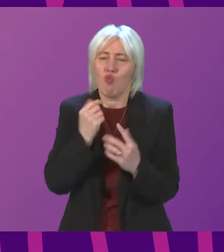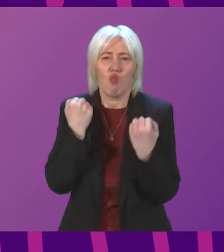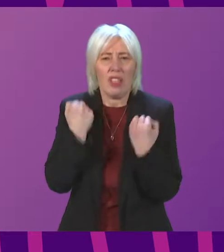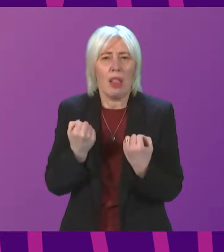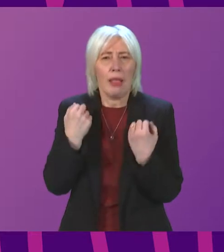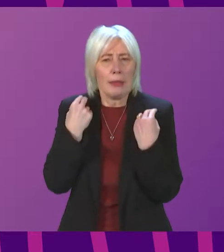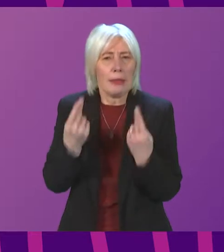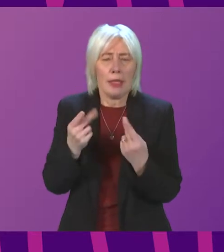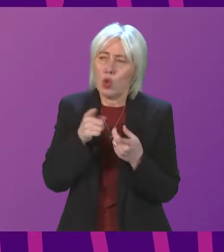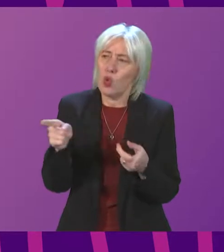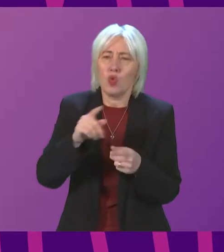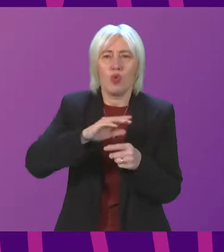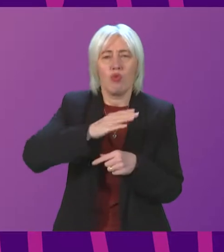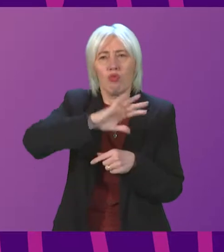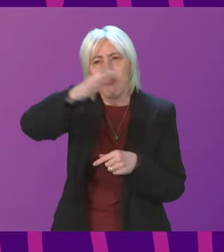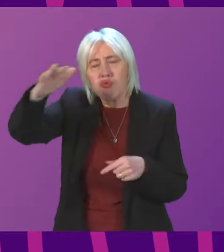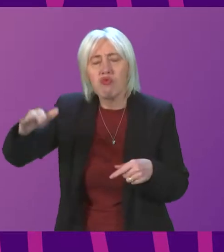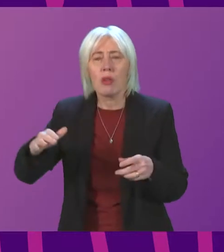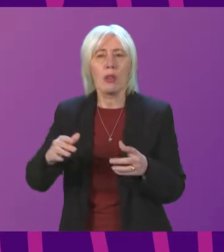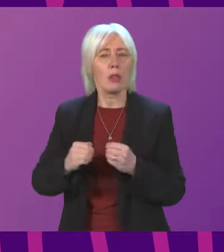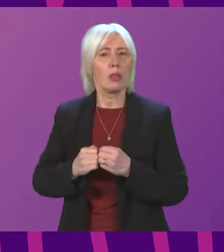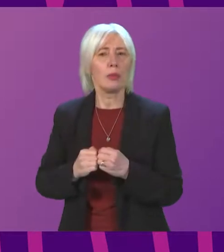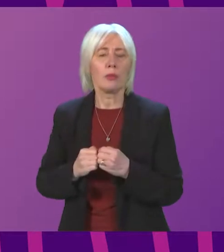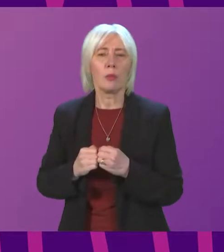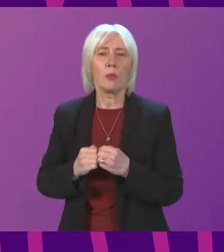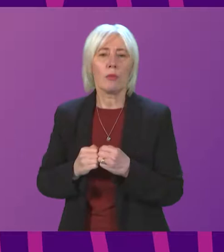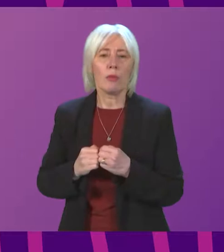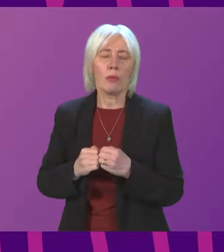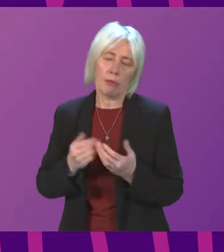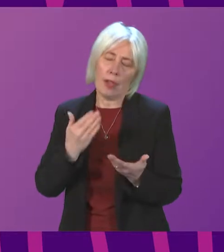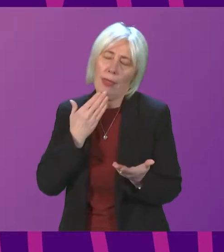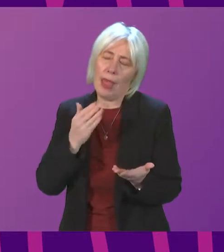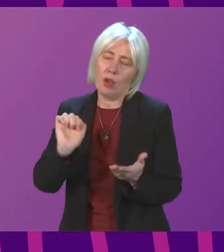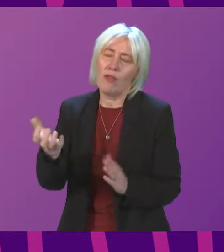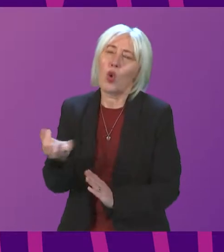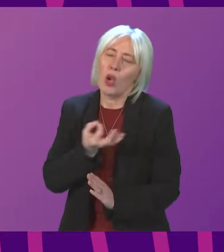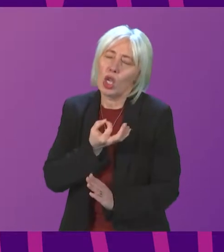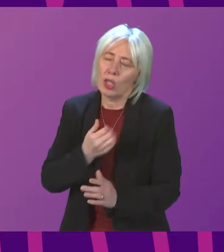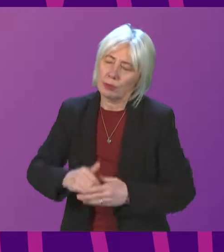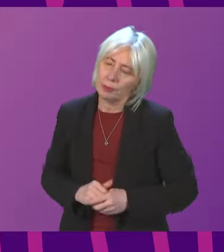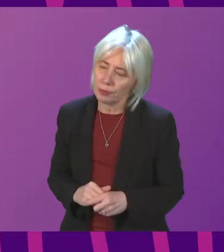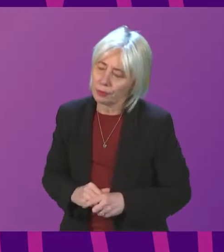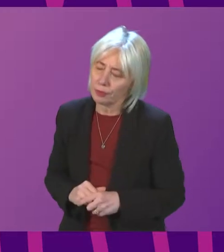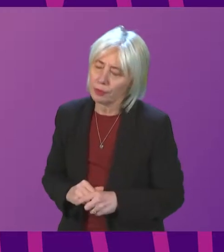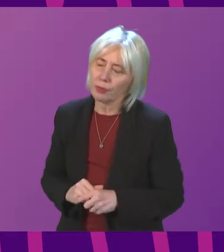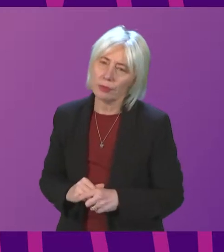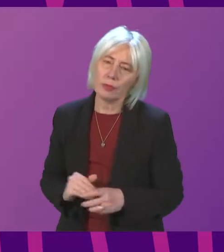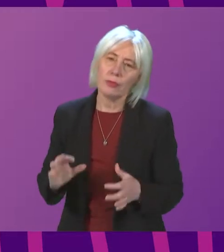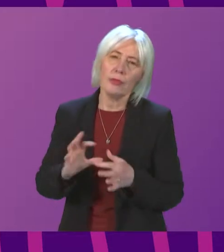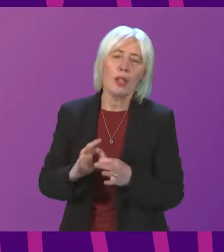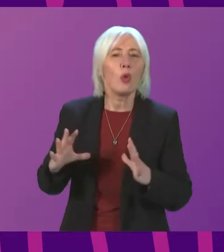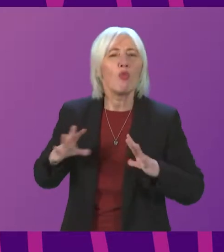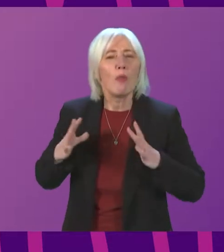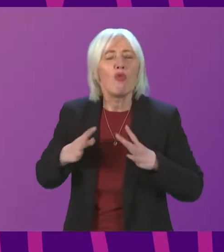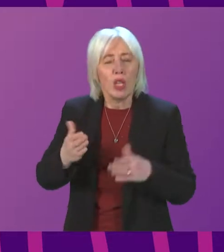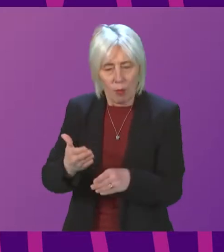rural infrastructure? Minister. I thank Mercedes Fialba for her question. Specifically with regard to the preparations that we took